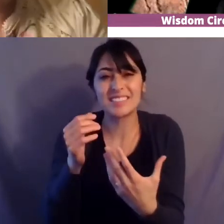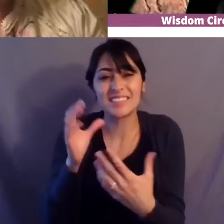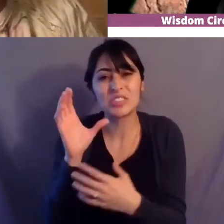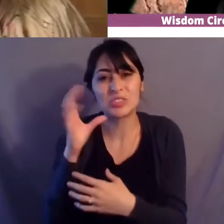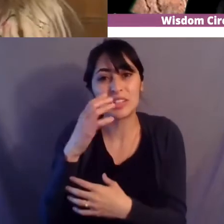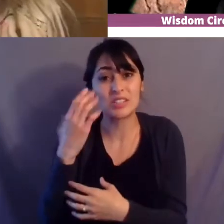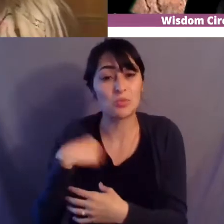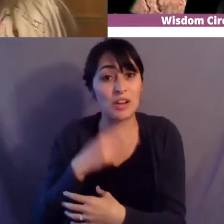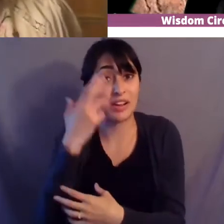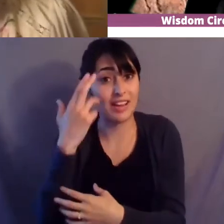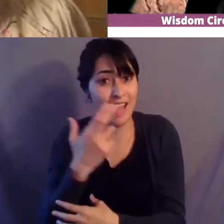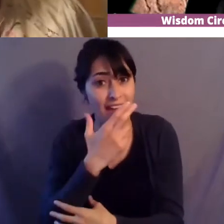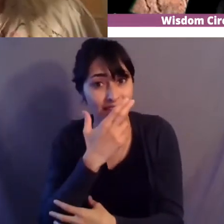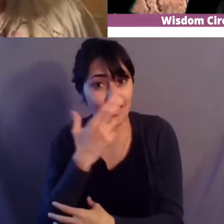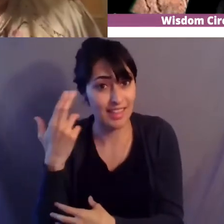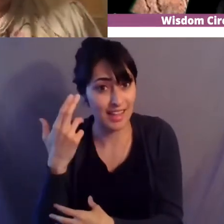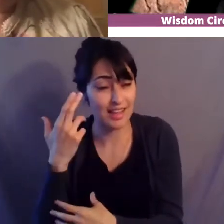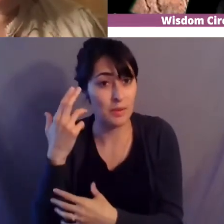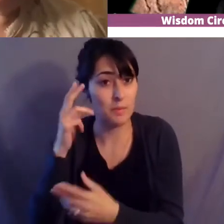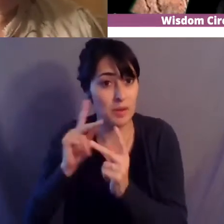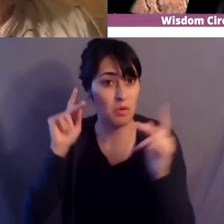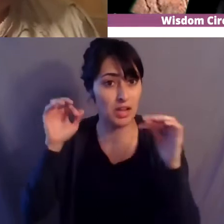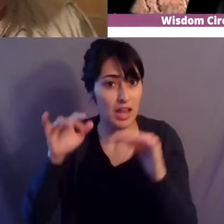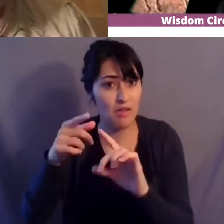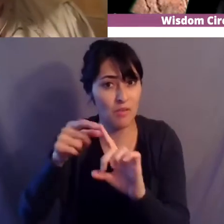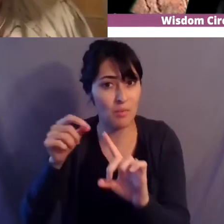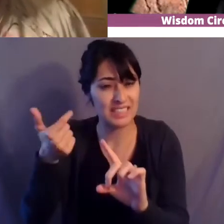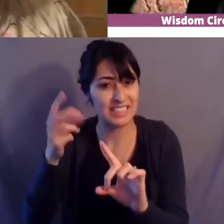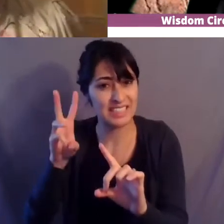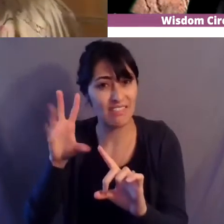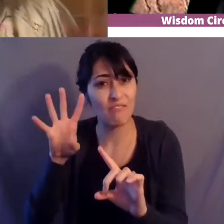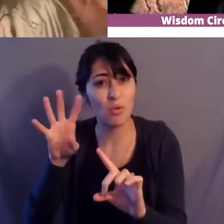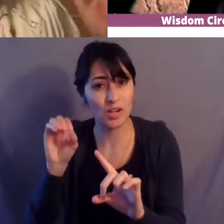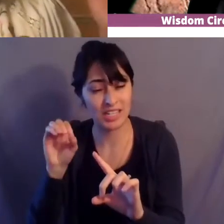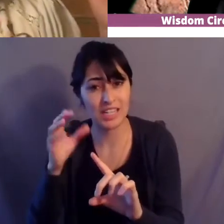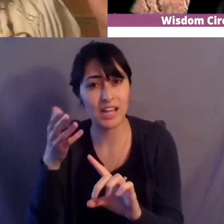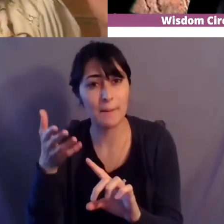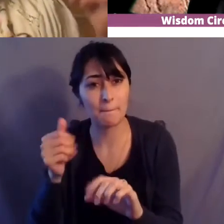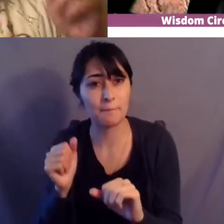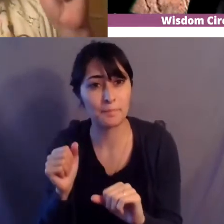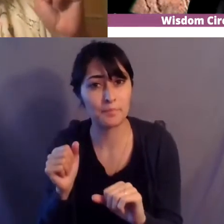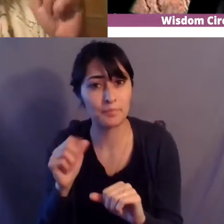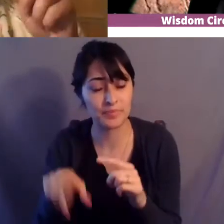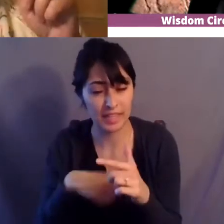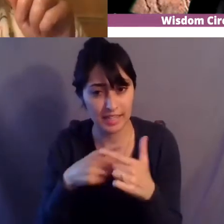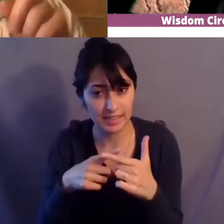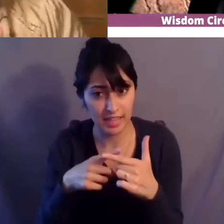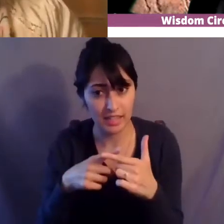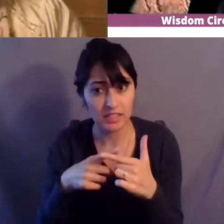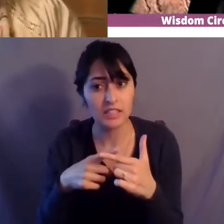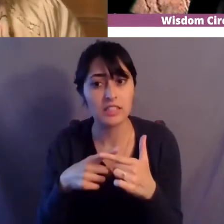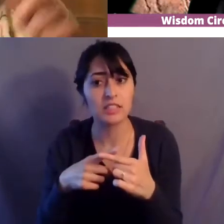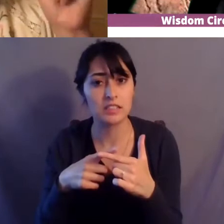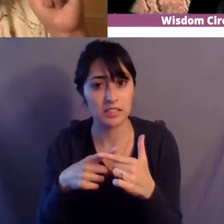catholic converts and from 1640 um and then you had you had